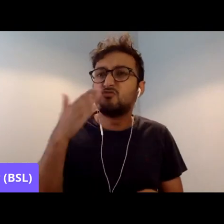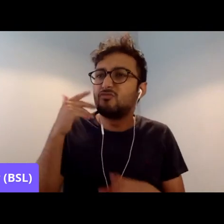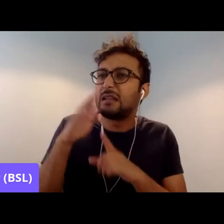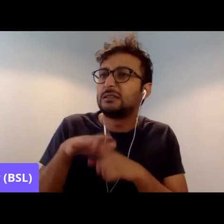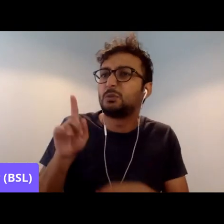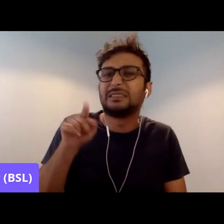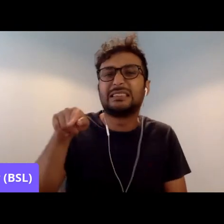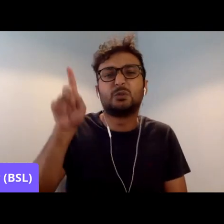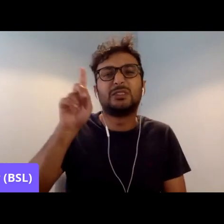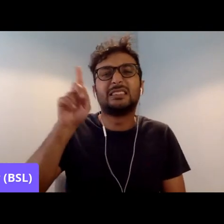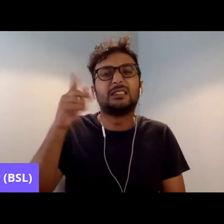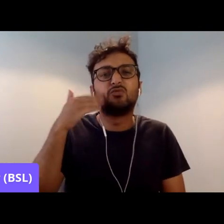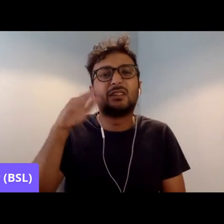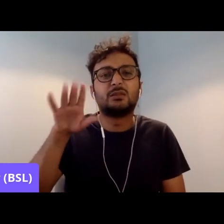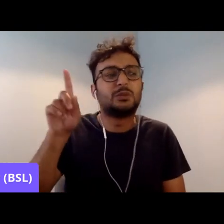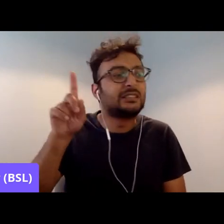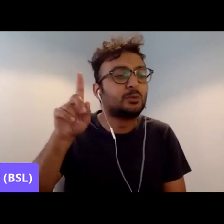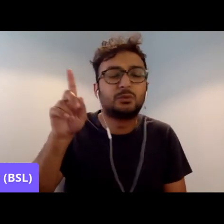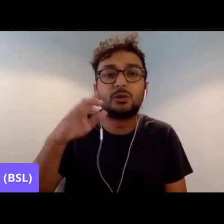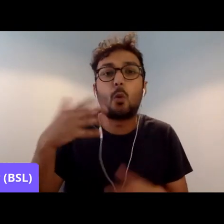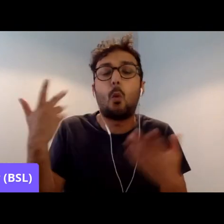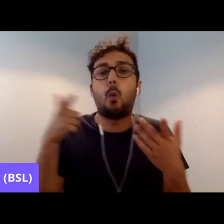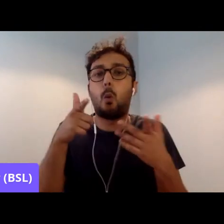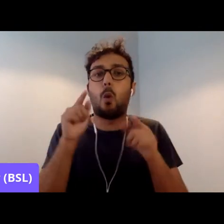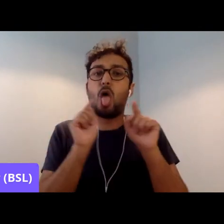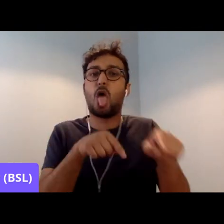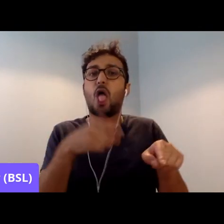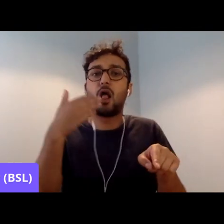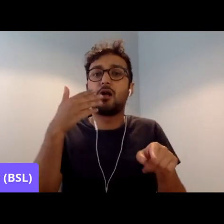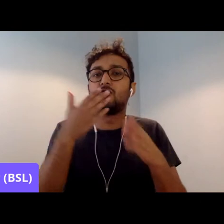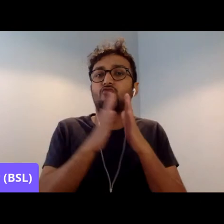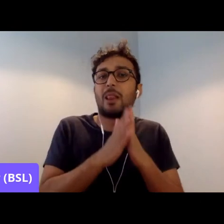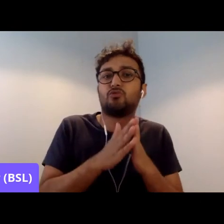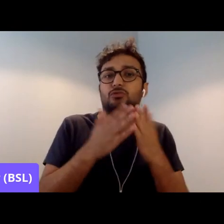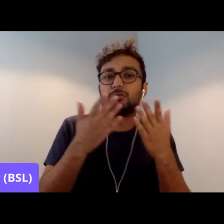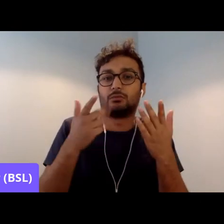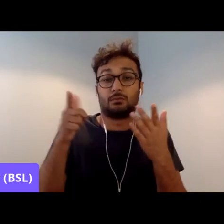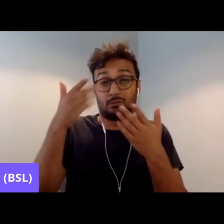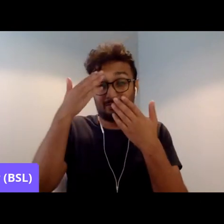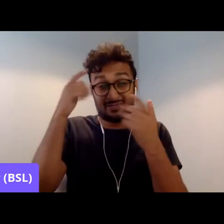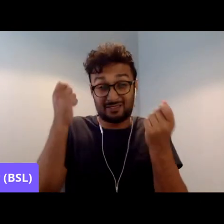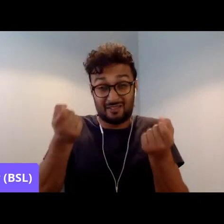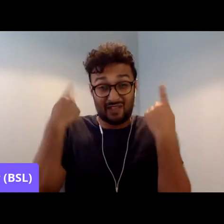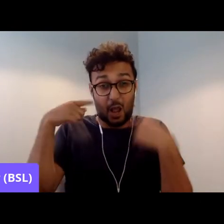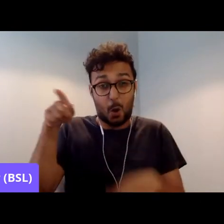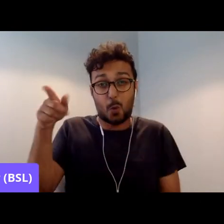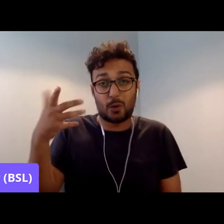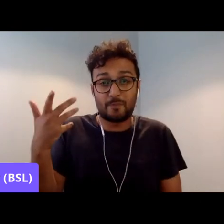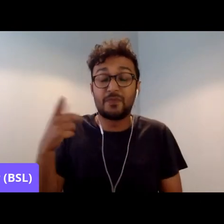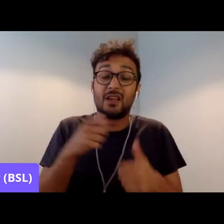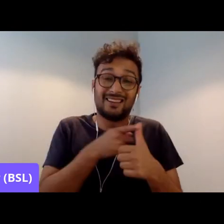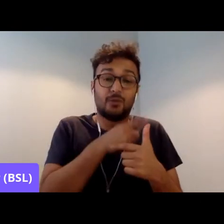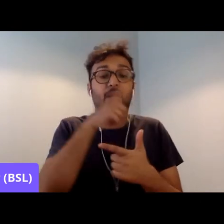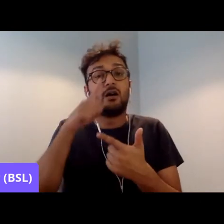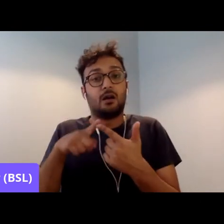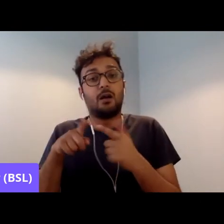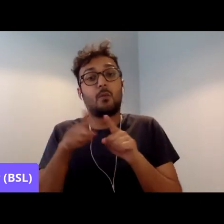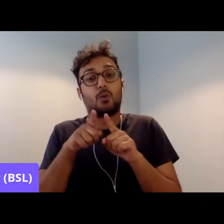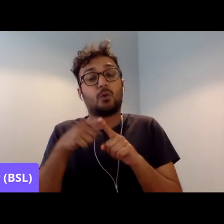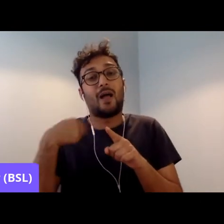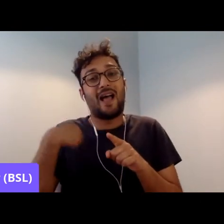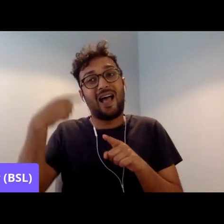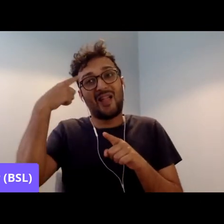what religious intolerance means. So I think, you know, education is one thing. The other thing is measured by bloody results.